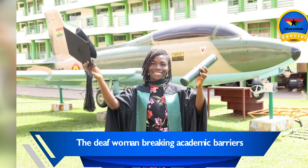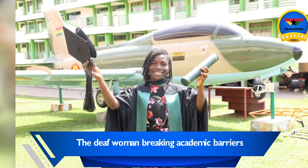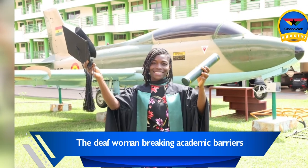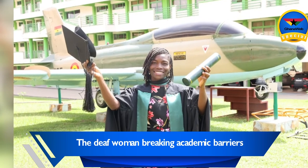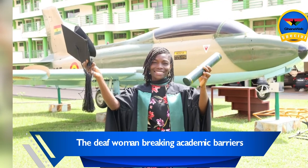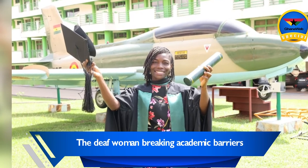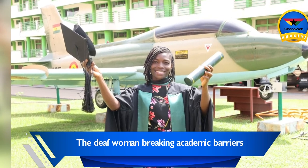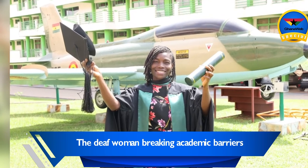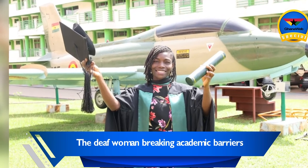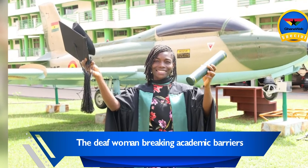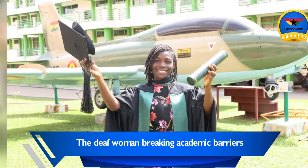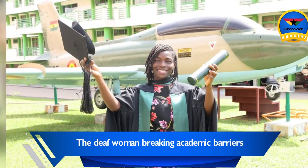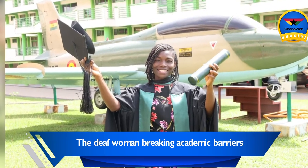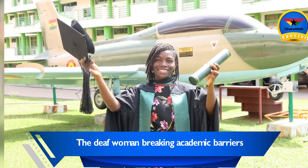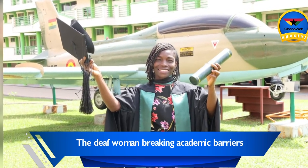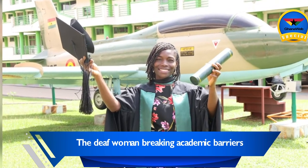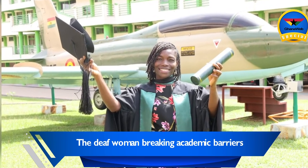staff, and students are very supportive.